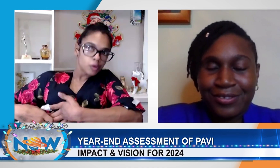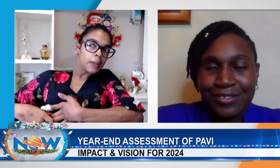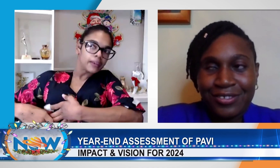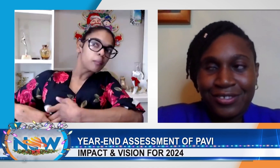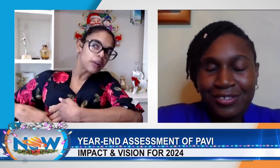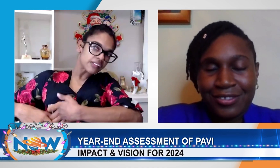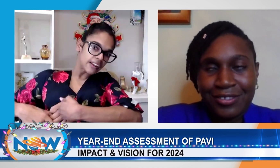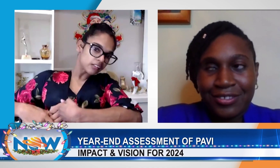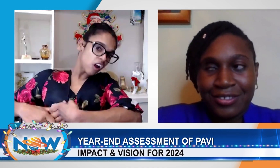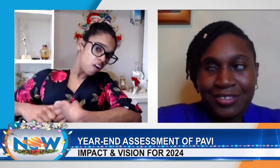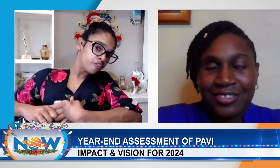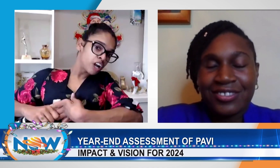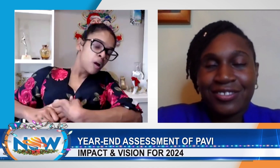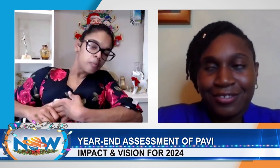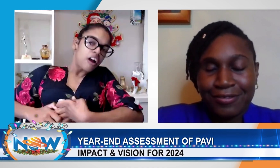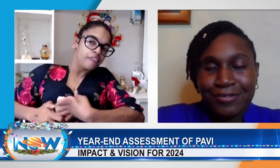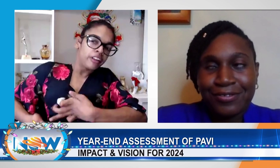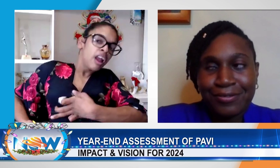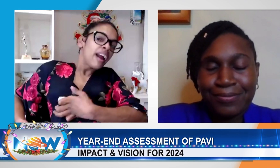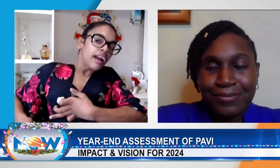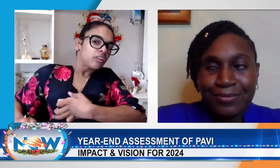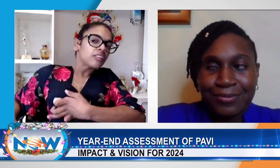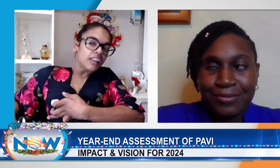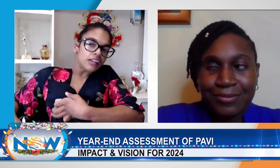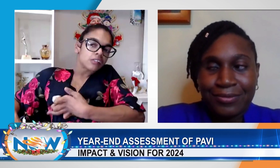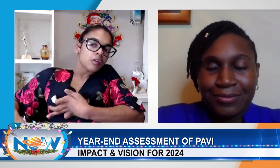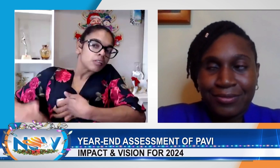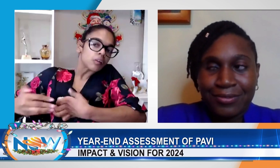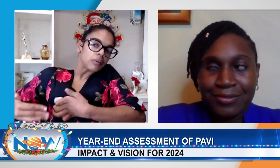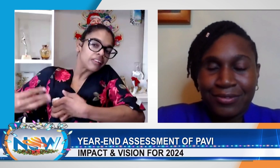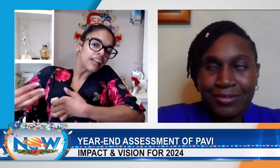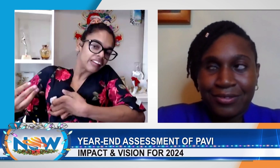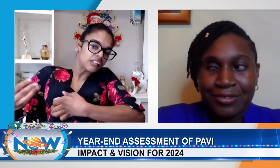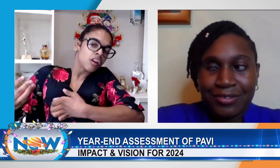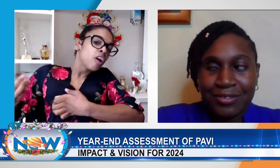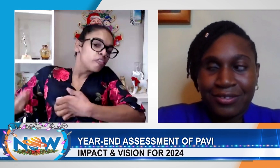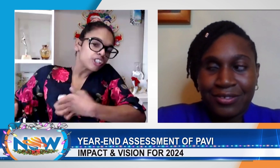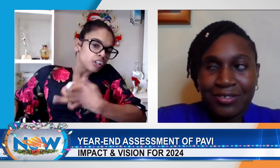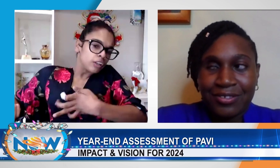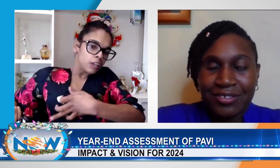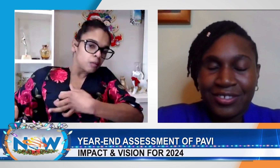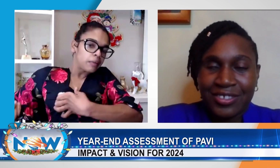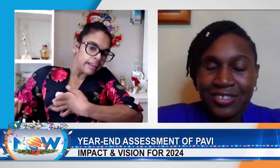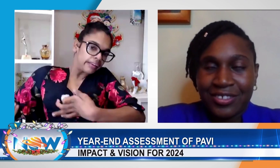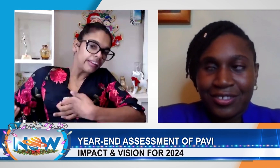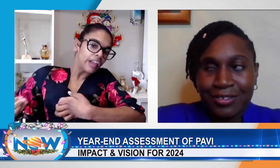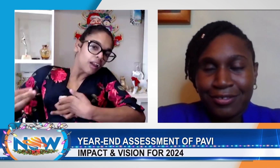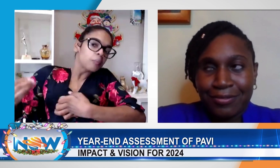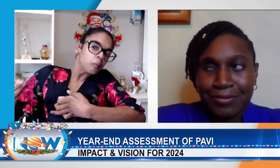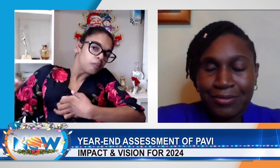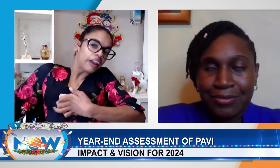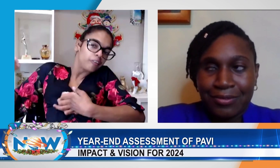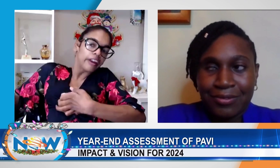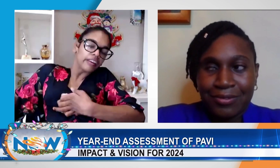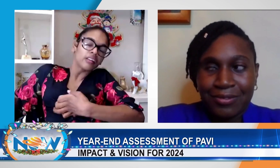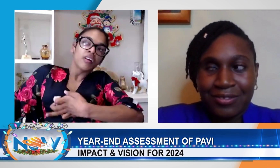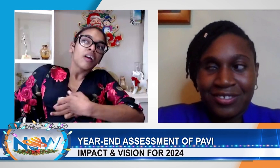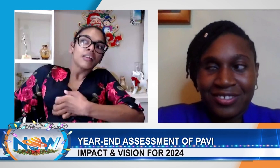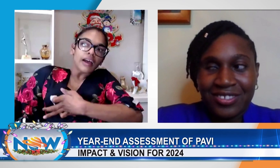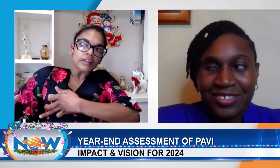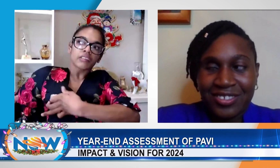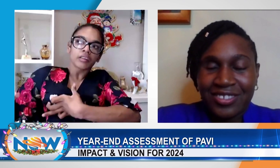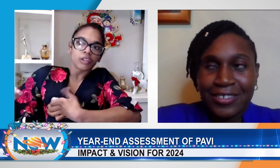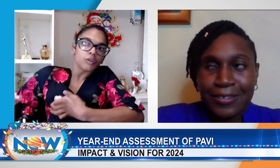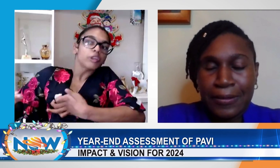into you being the President of Harvey, can you tell us somebody that is visually impaired? I read